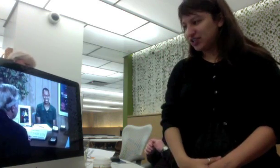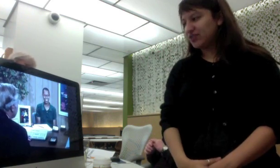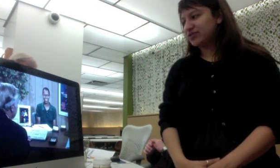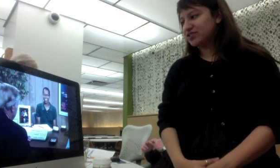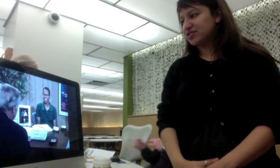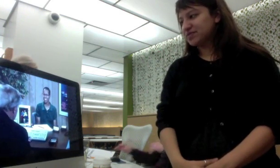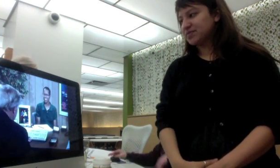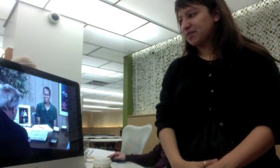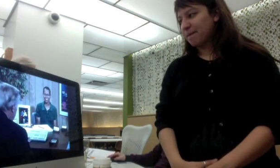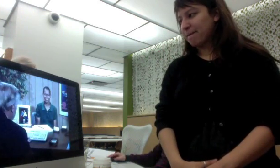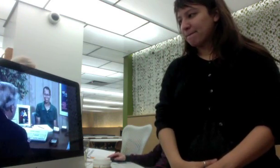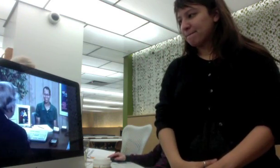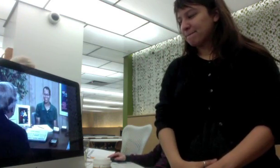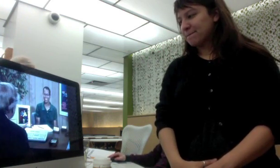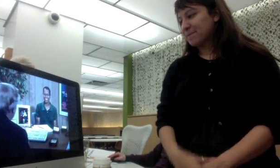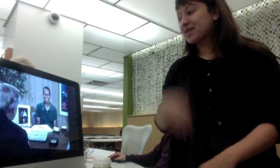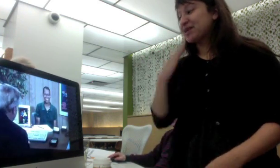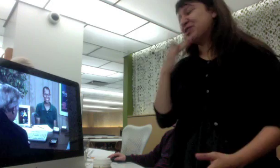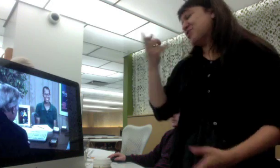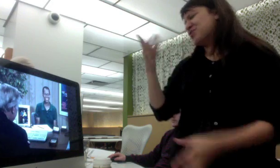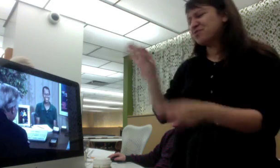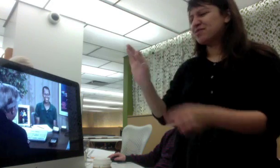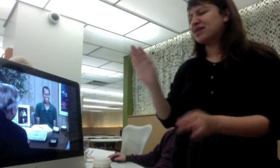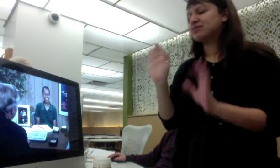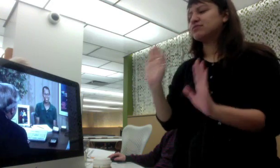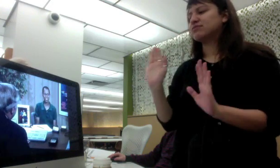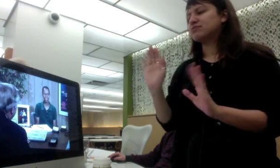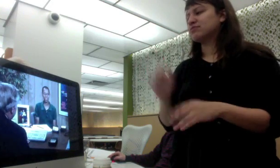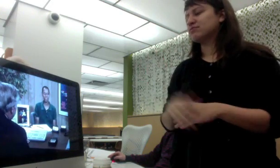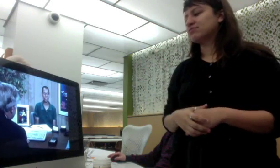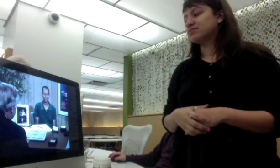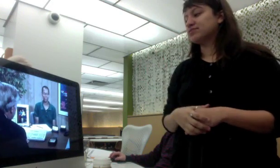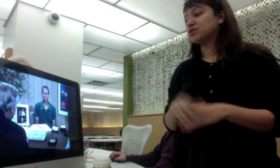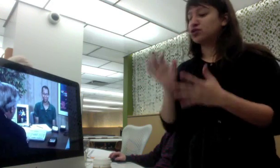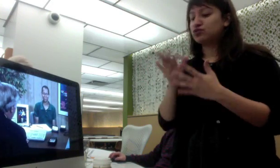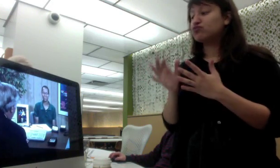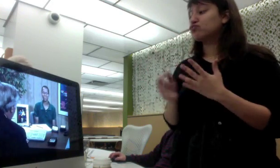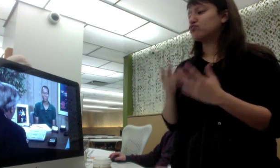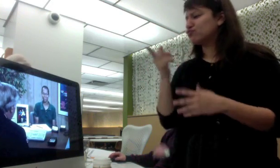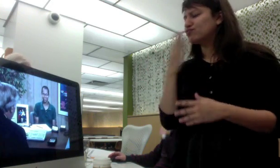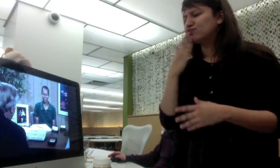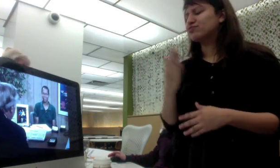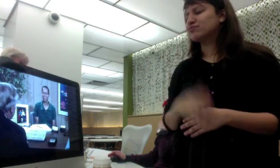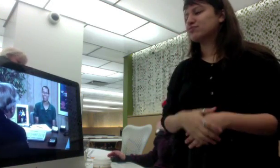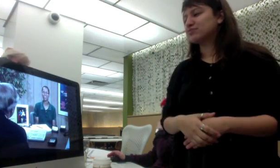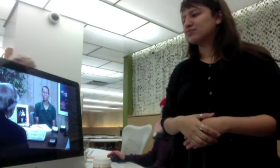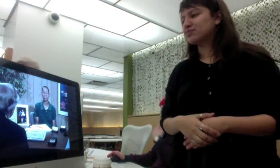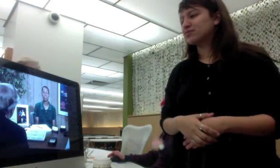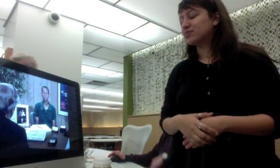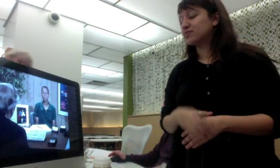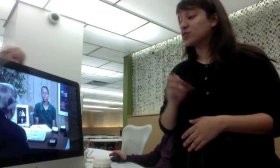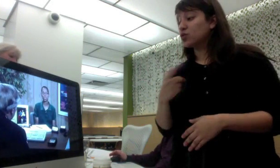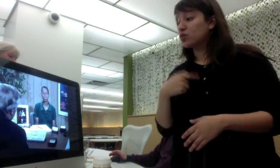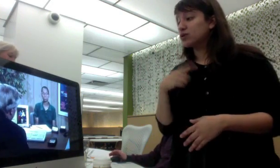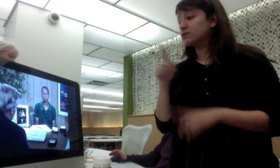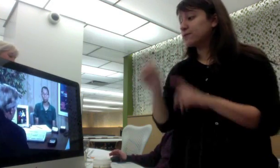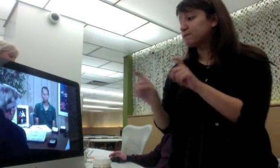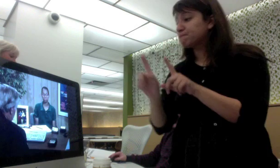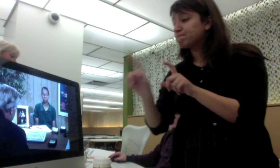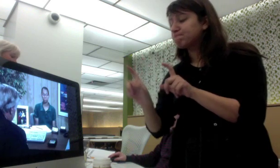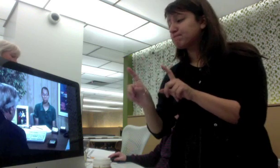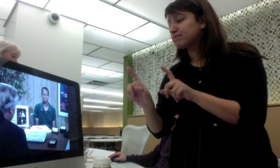It's huge. Good. Okay, you got some more. The, uh, let me ask you a question.